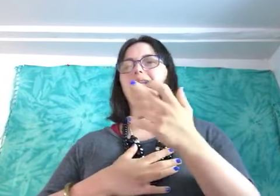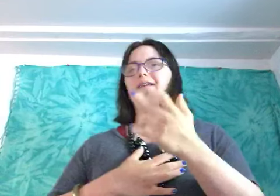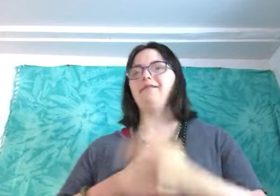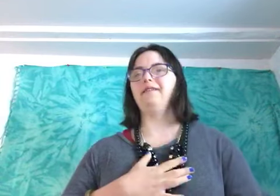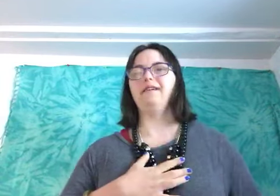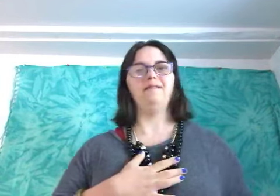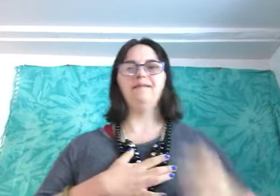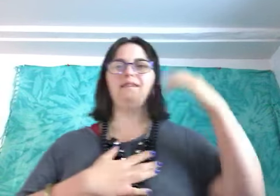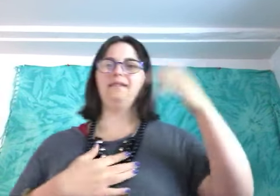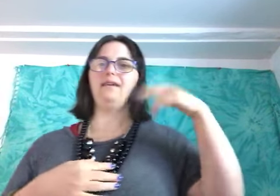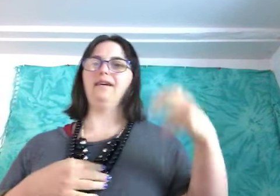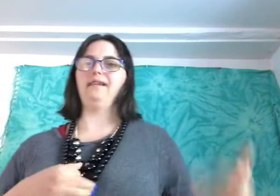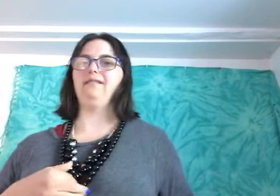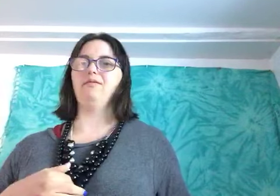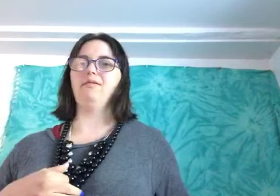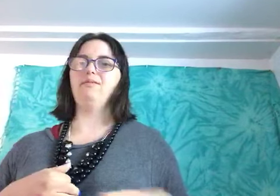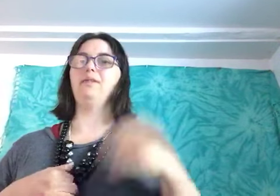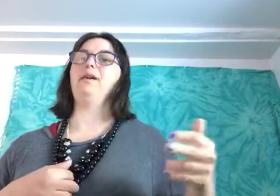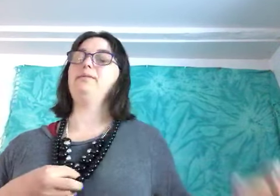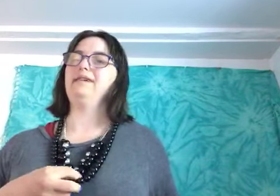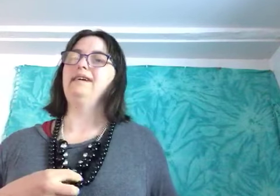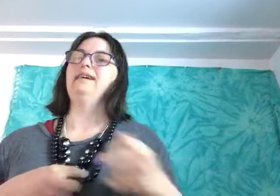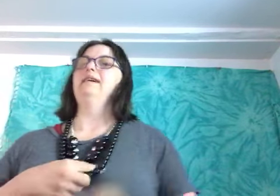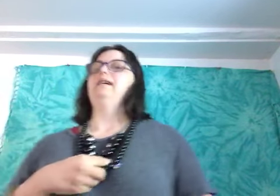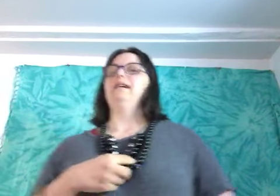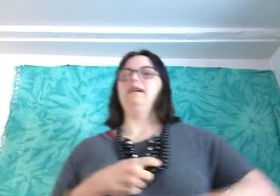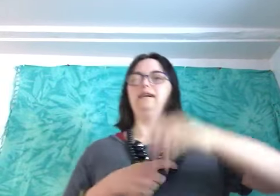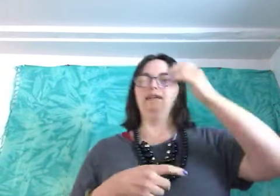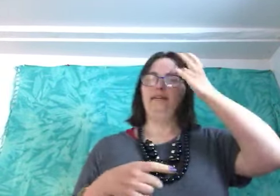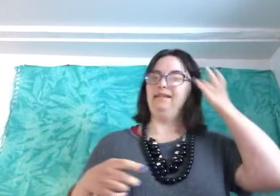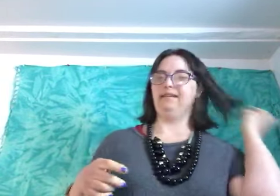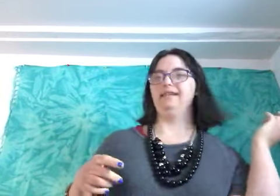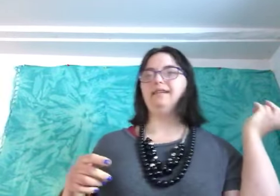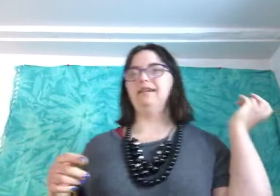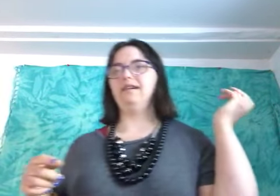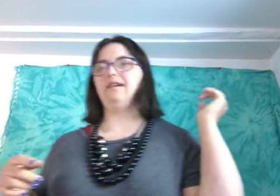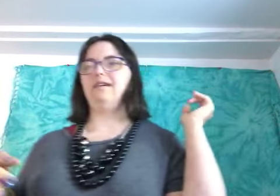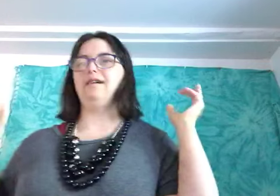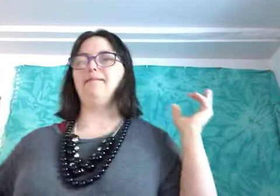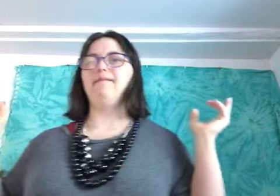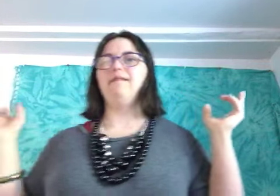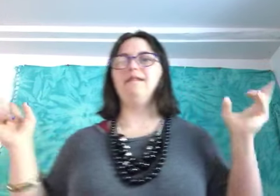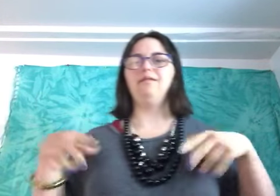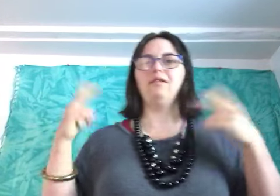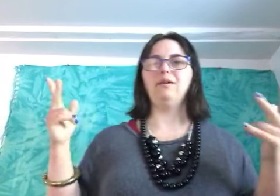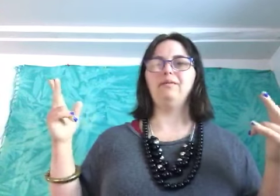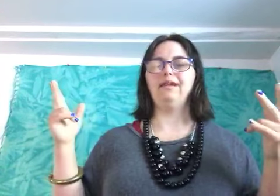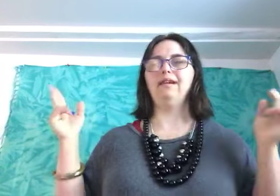my life and uh things will pop up uh like um it would come up like